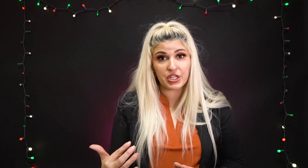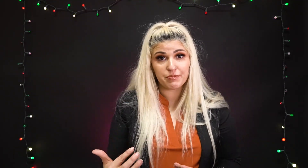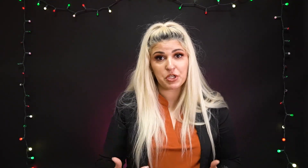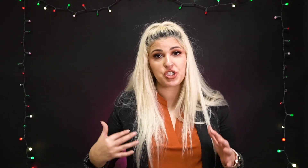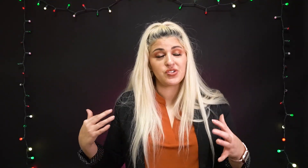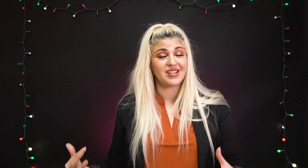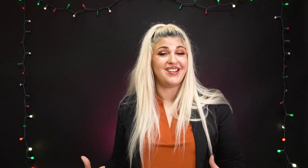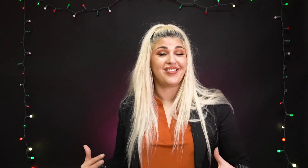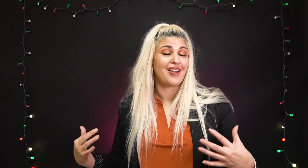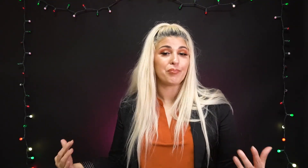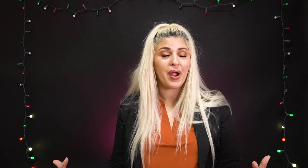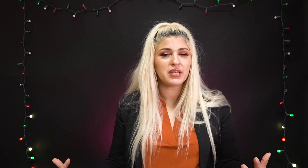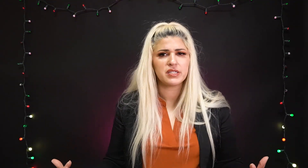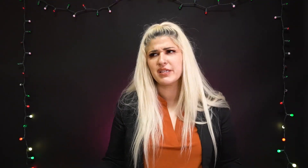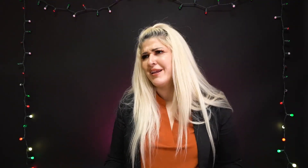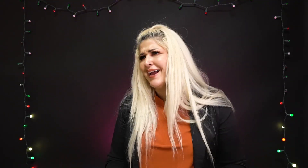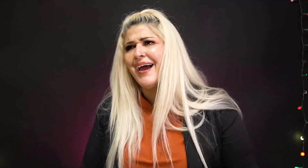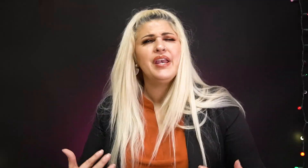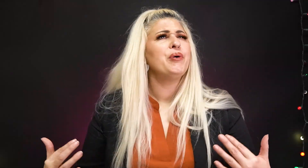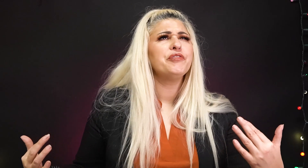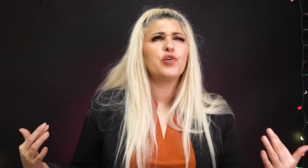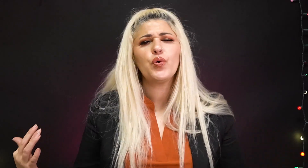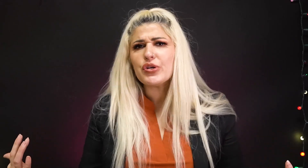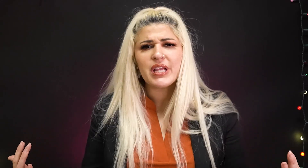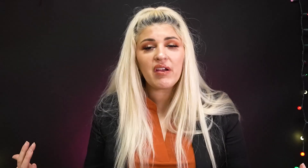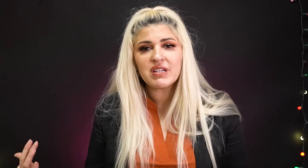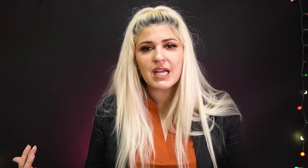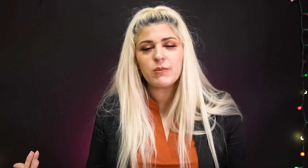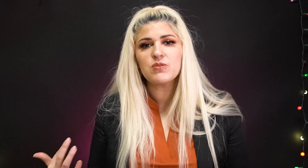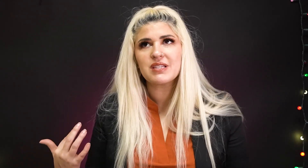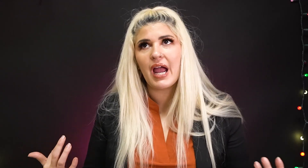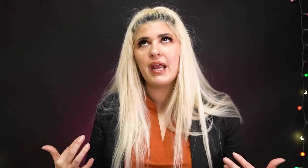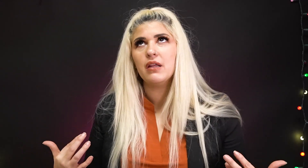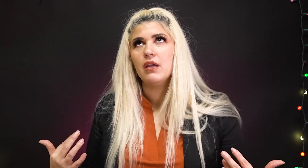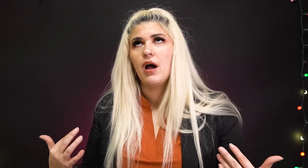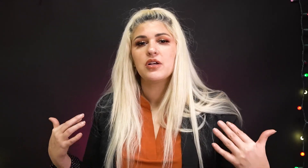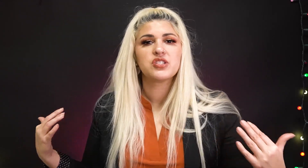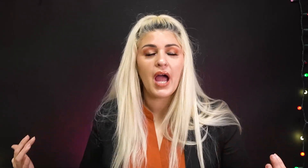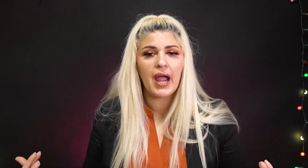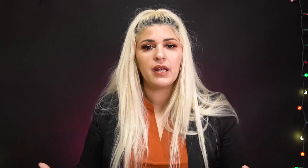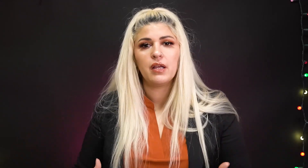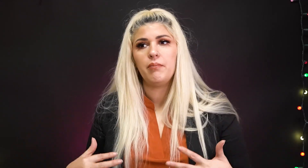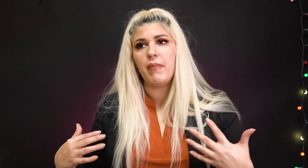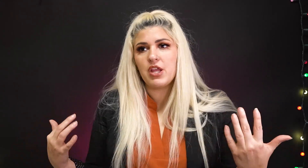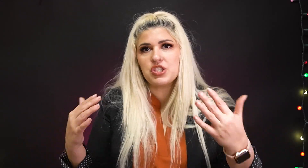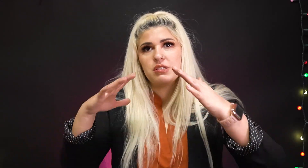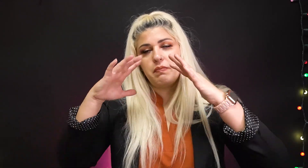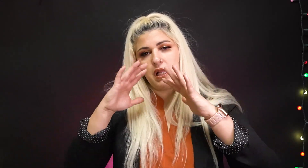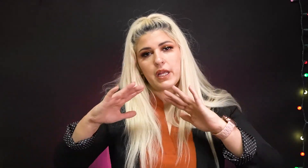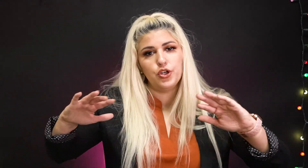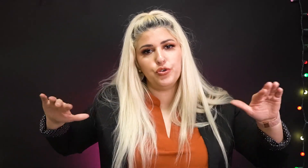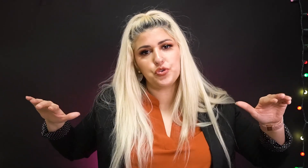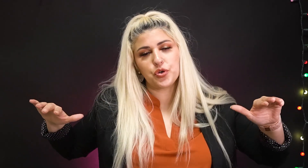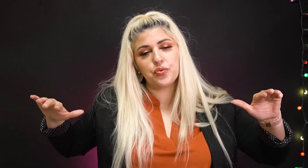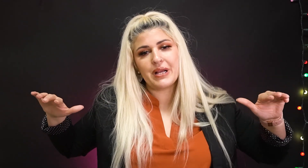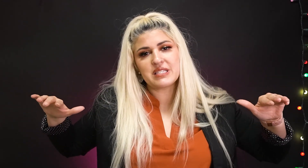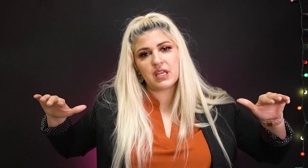expressions in that practice now of course every time you sign a sign it may just be like a neutral resting